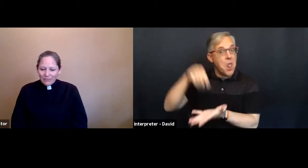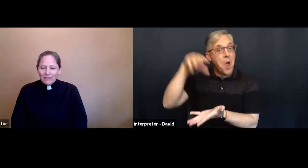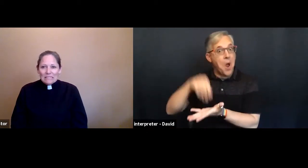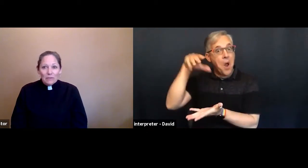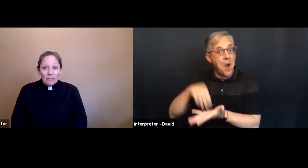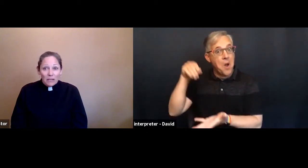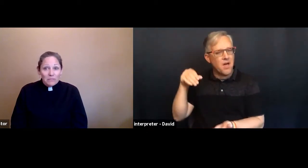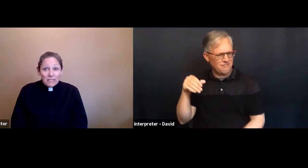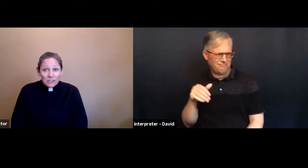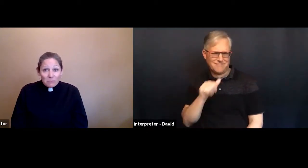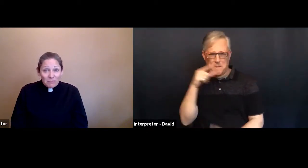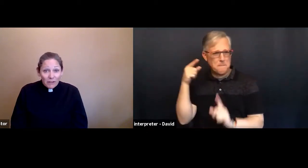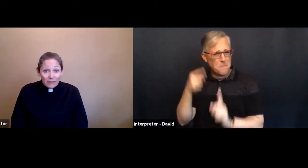Sometimes they can just be fun.